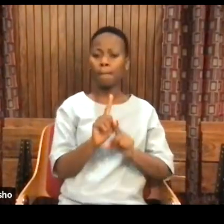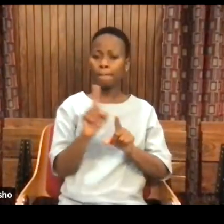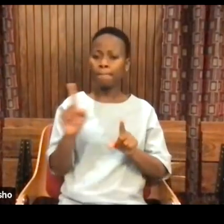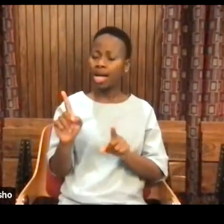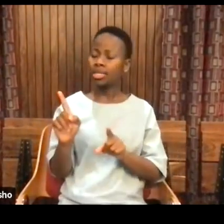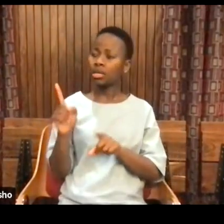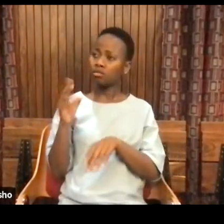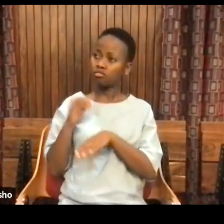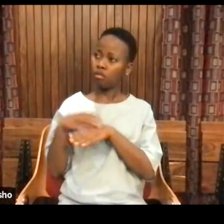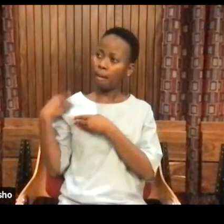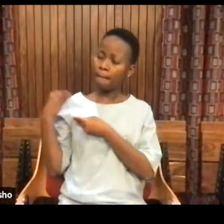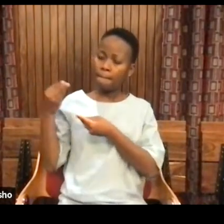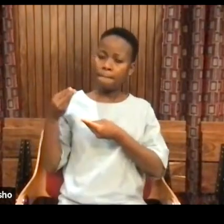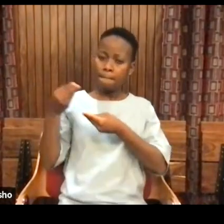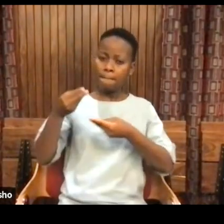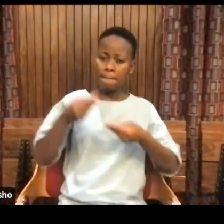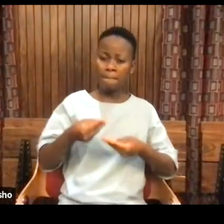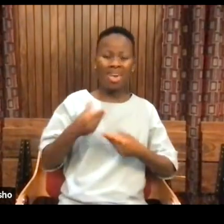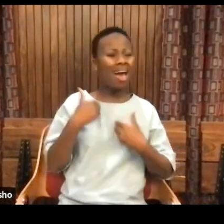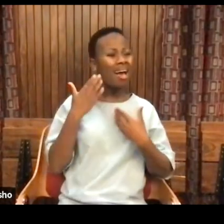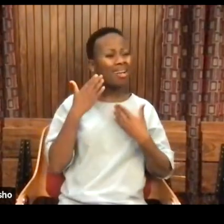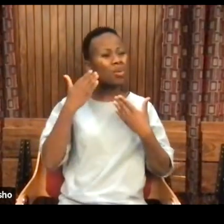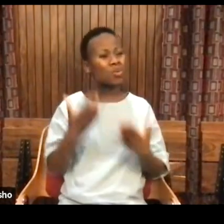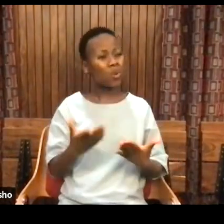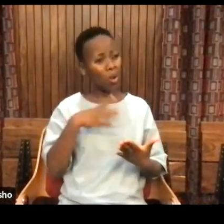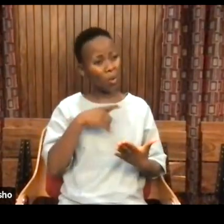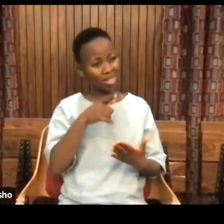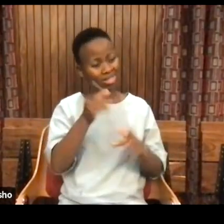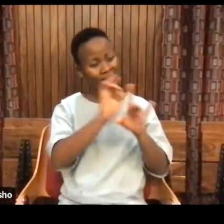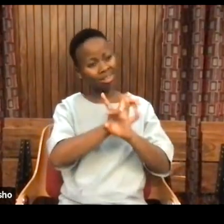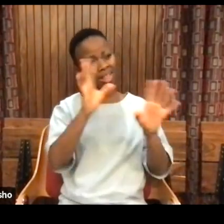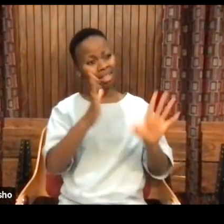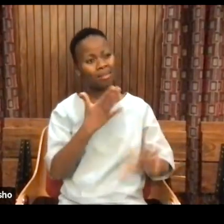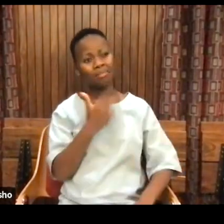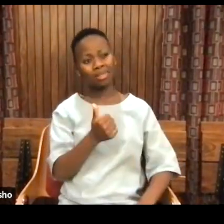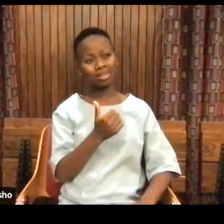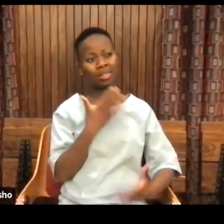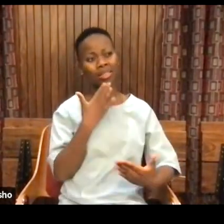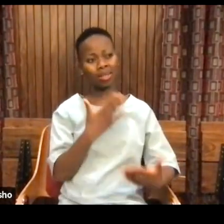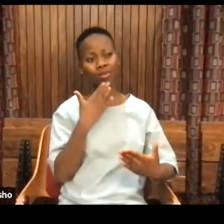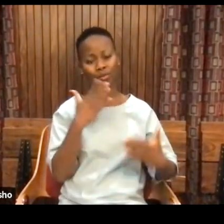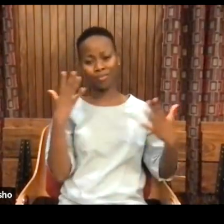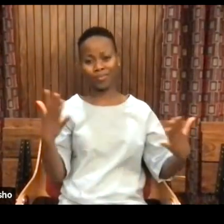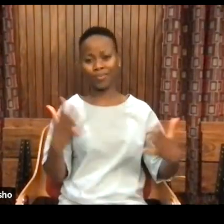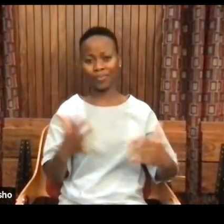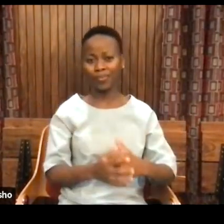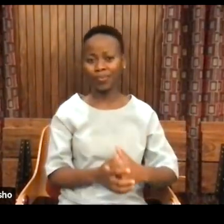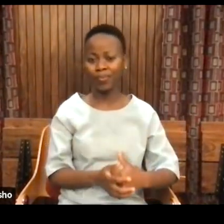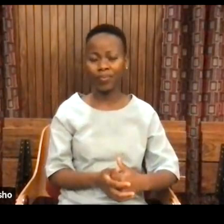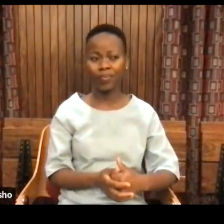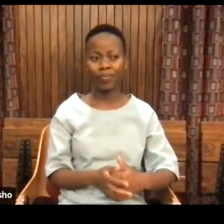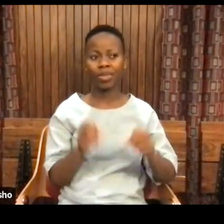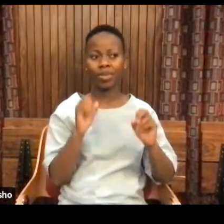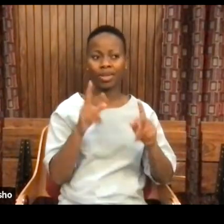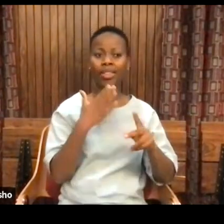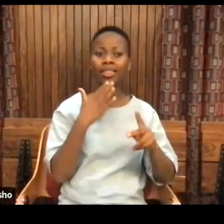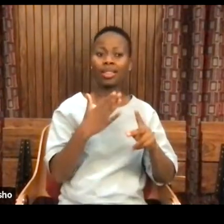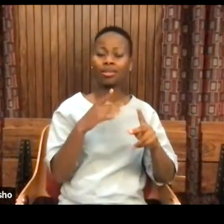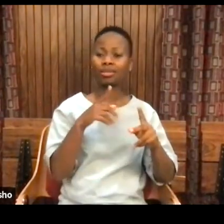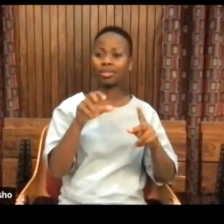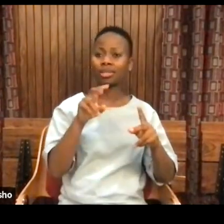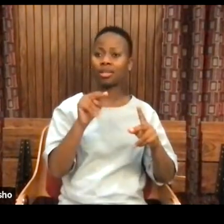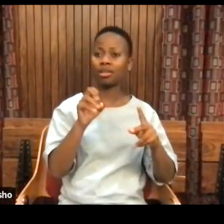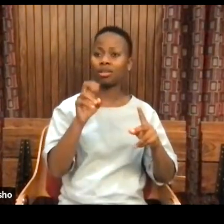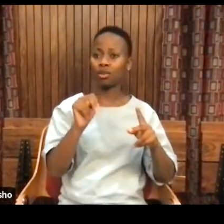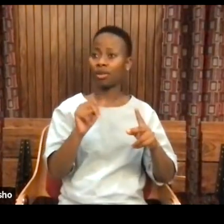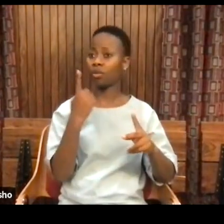problems. I don't know, so I would like to have a clarity on this. Thank you very much. Thanks, Zanon. There's a